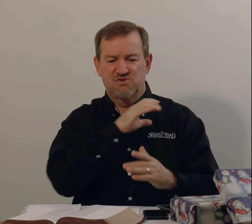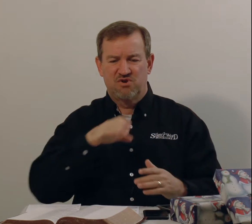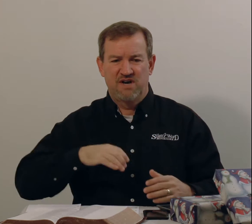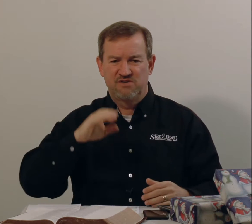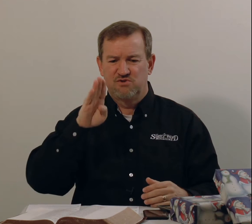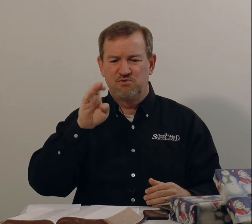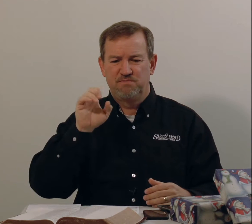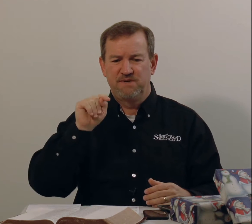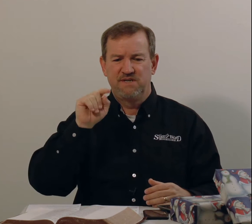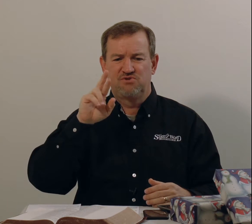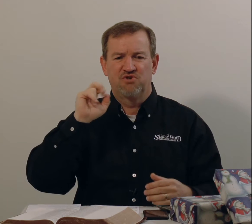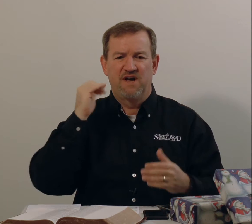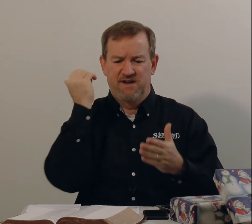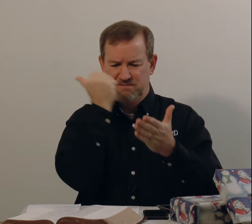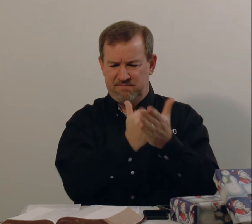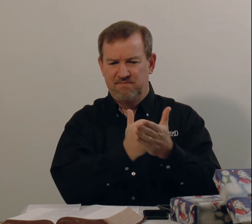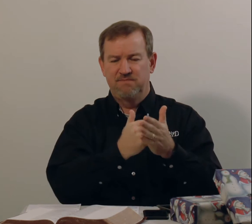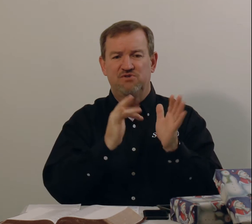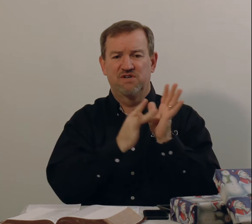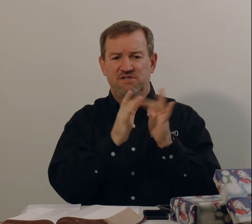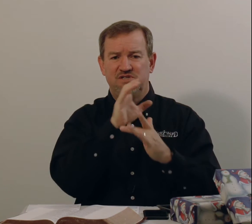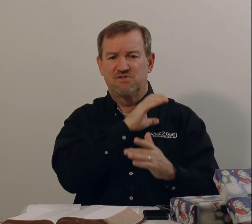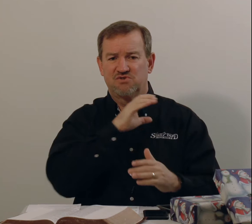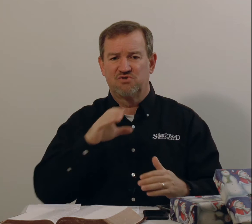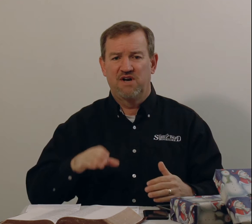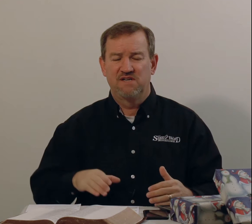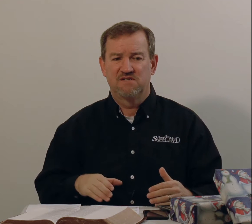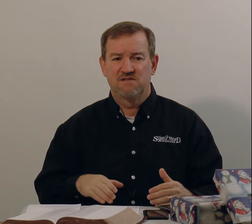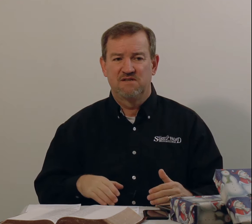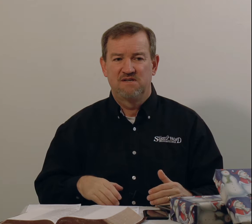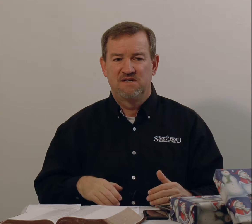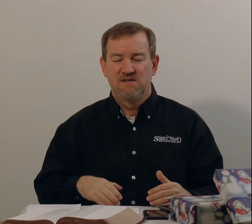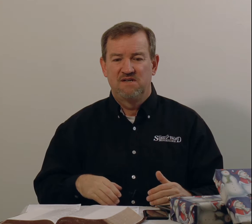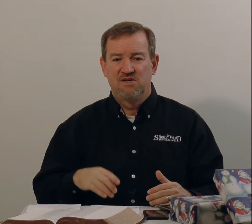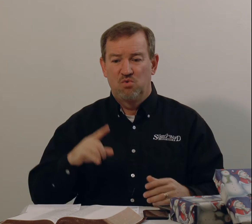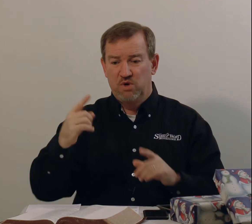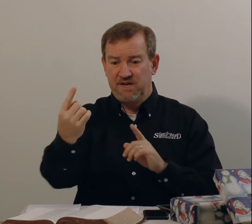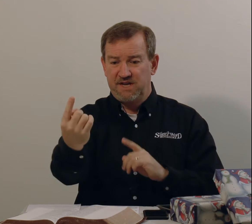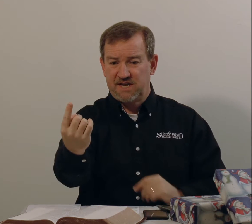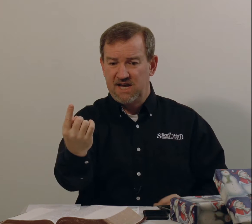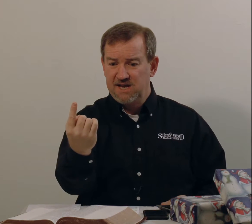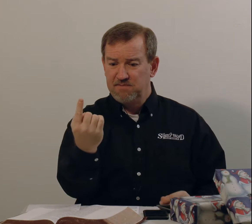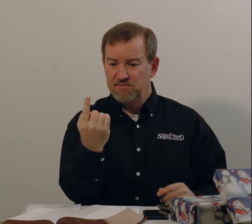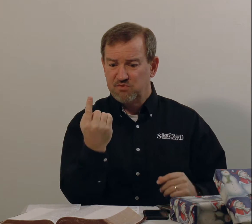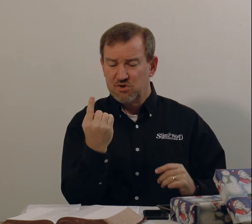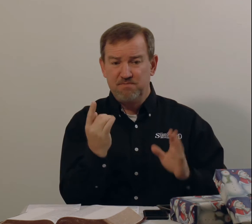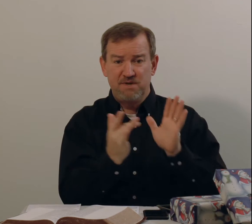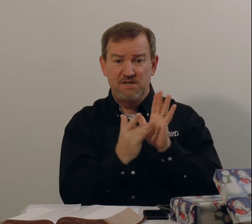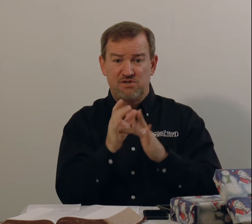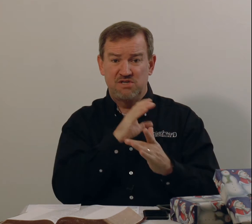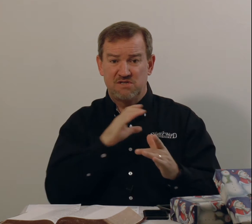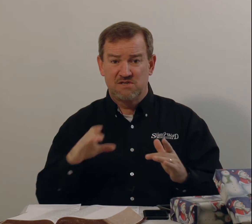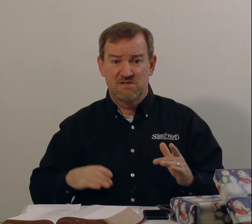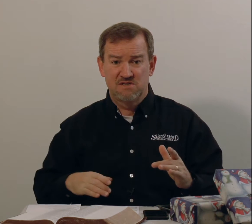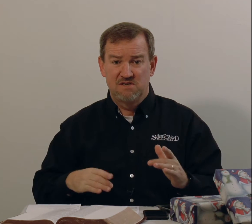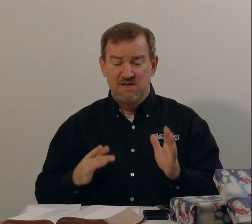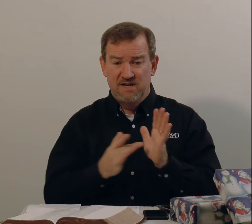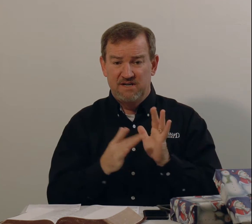Christ to betray, betray Jesus Christ. When he came to meet Jesus and